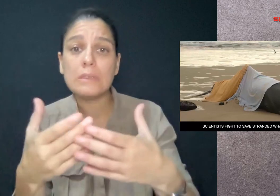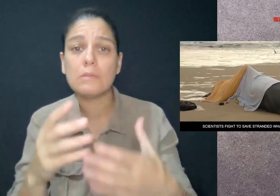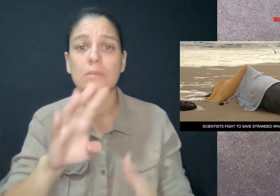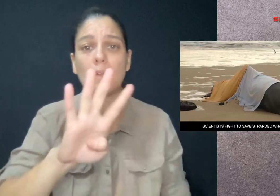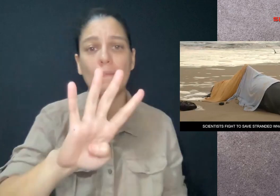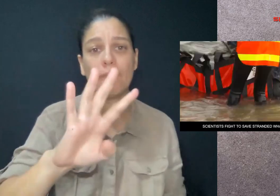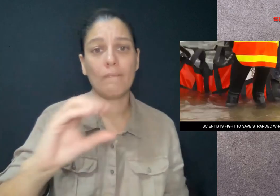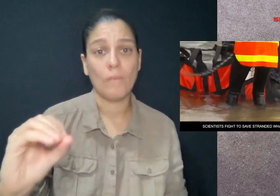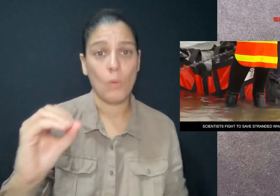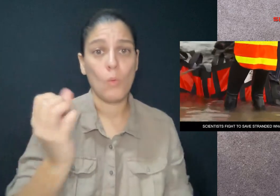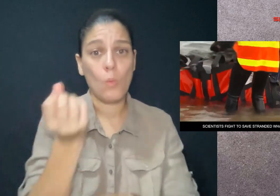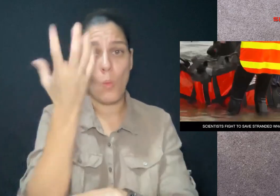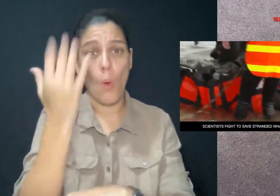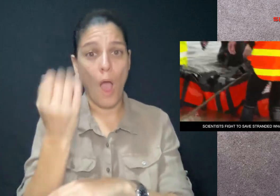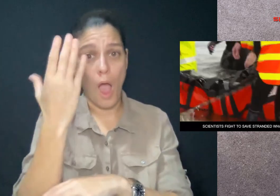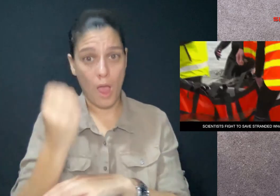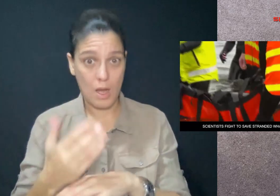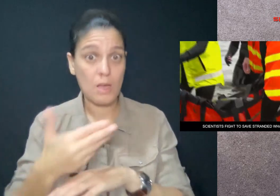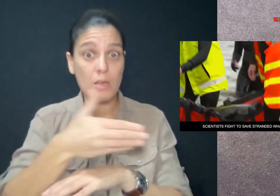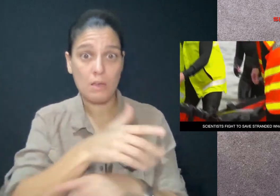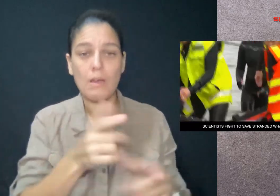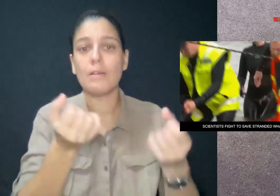Only about 40 of the whales survived.